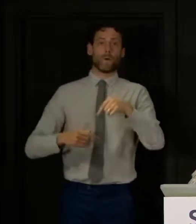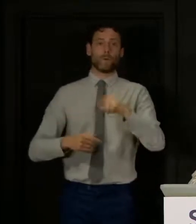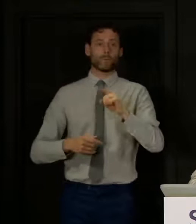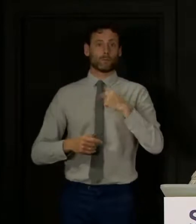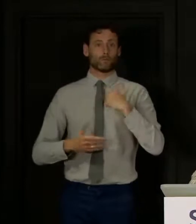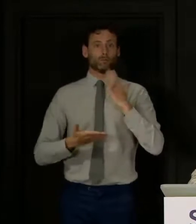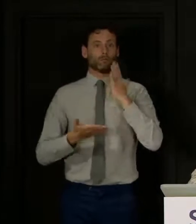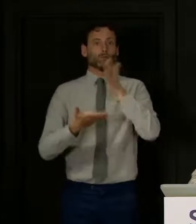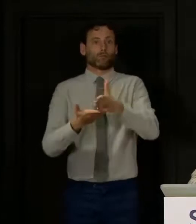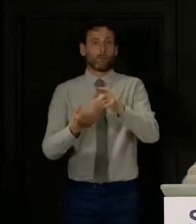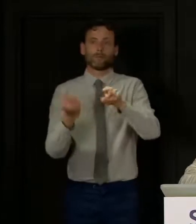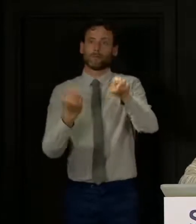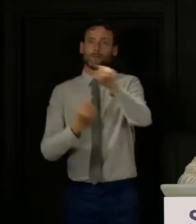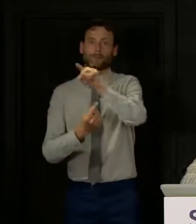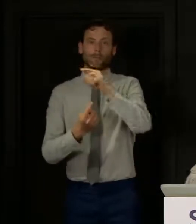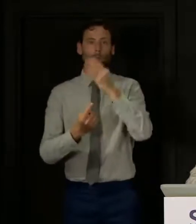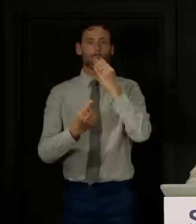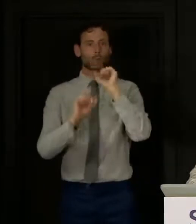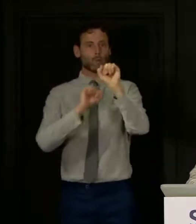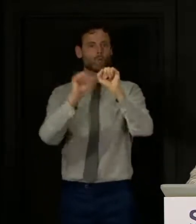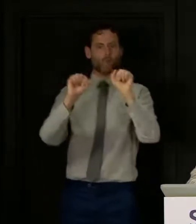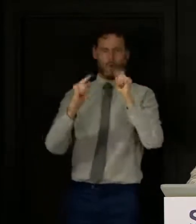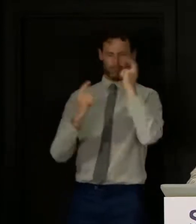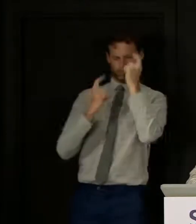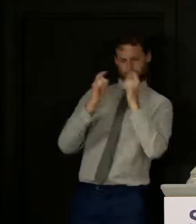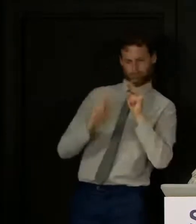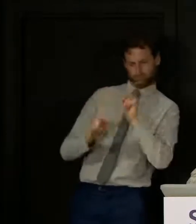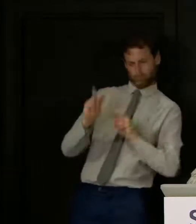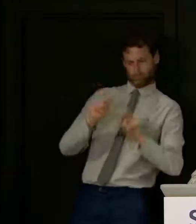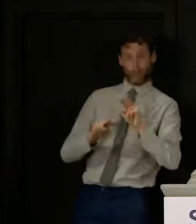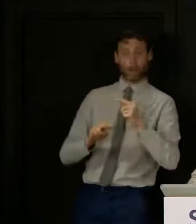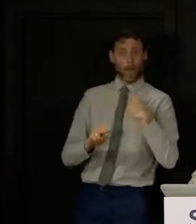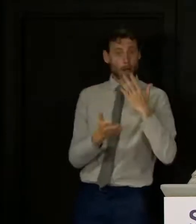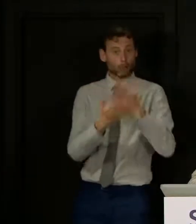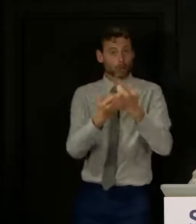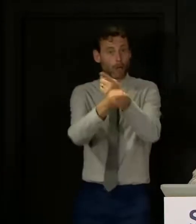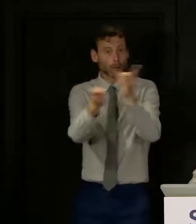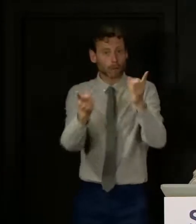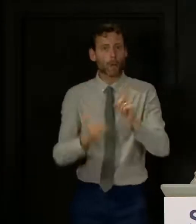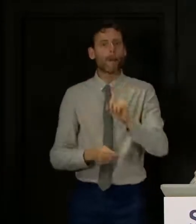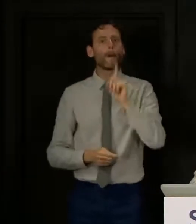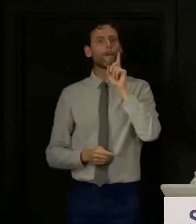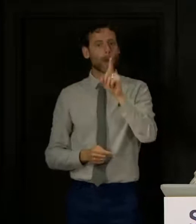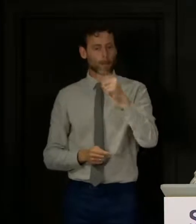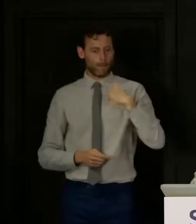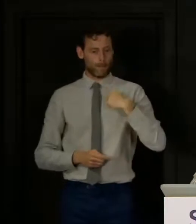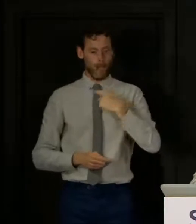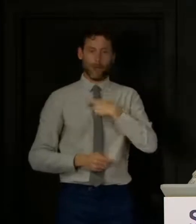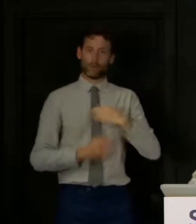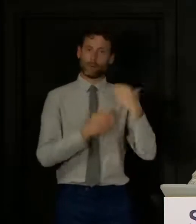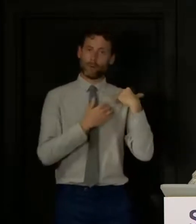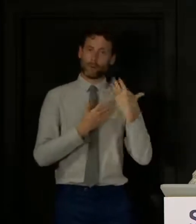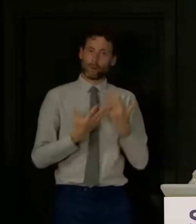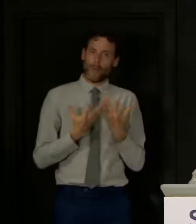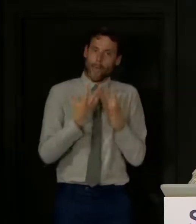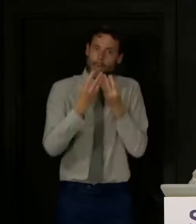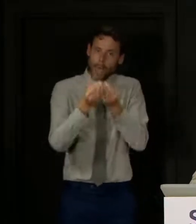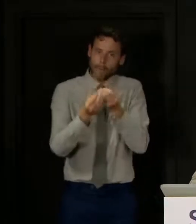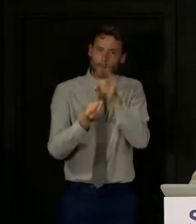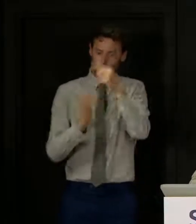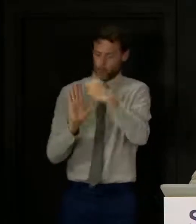people, of course I do, but my job and the Scottish Government's job is to help you exercise that judgment as far as we can because we can't